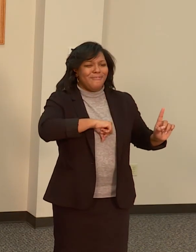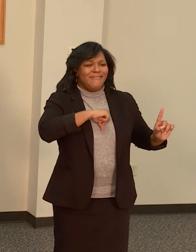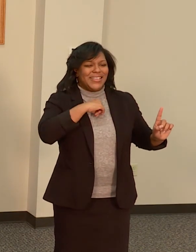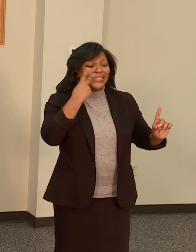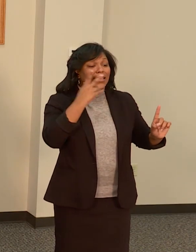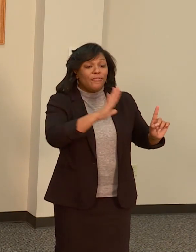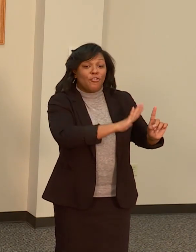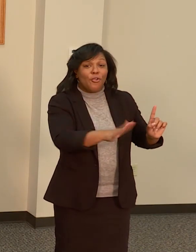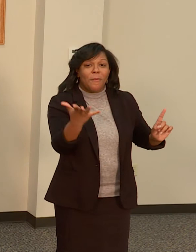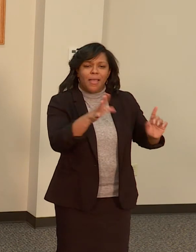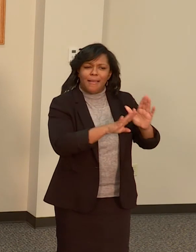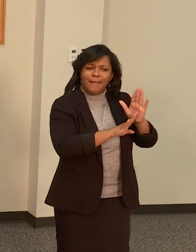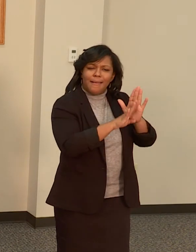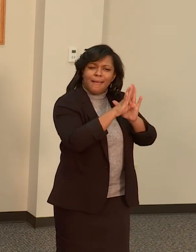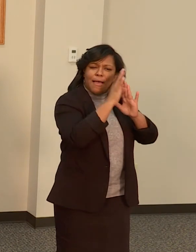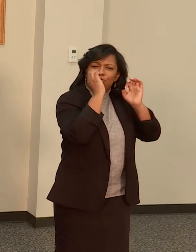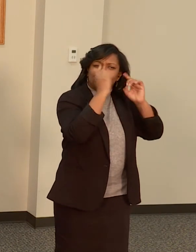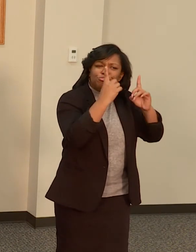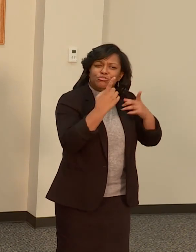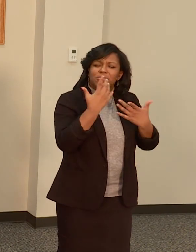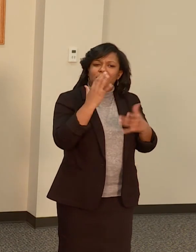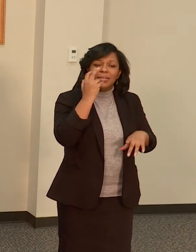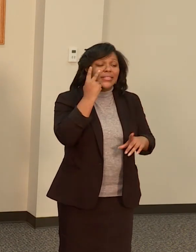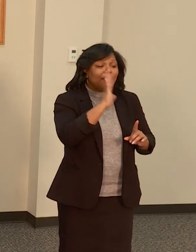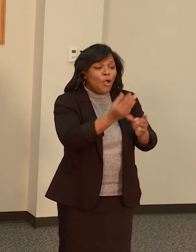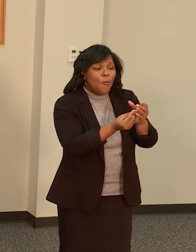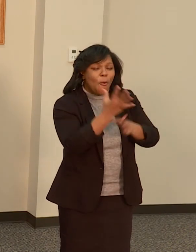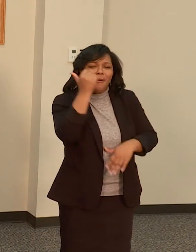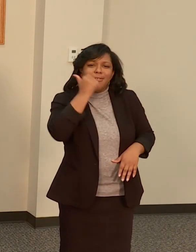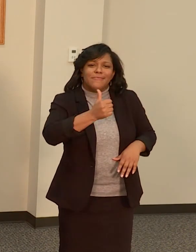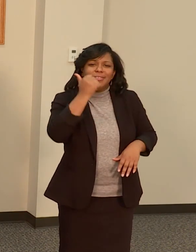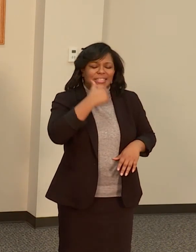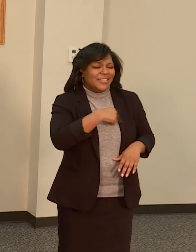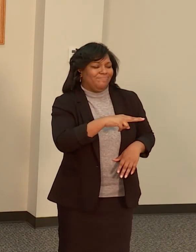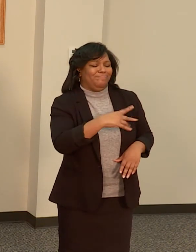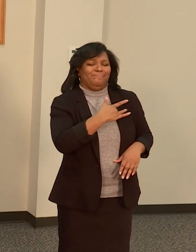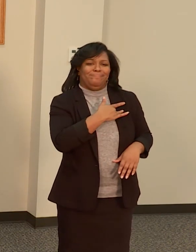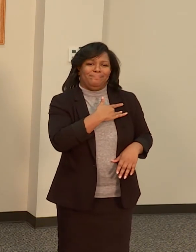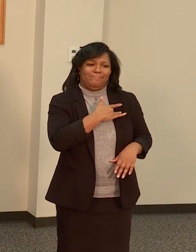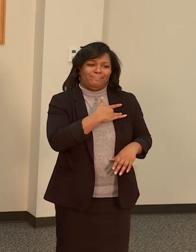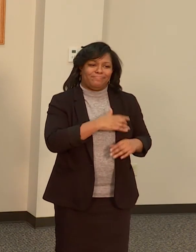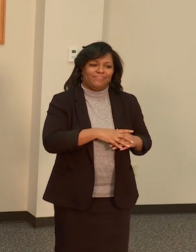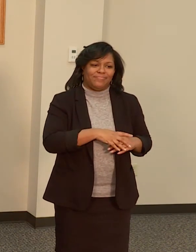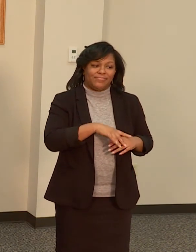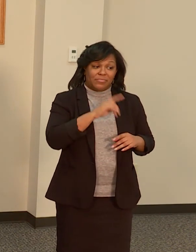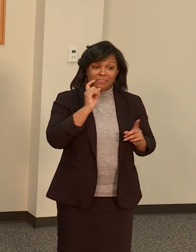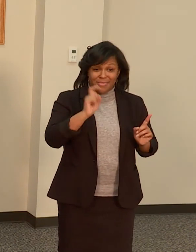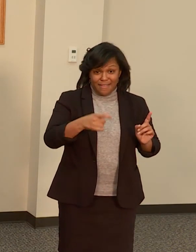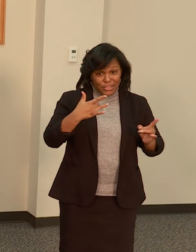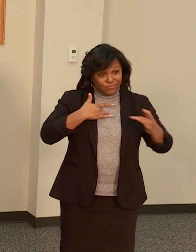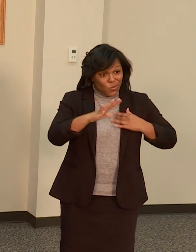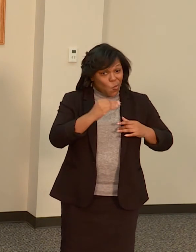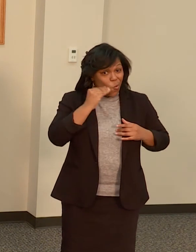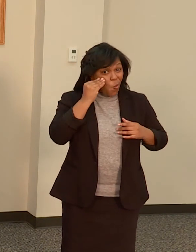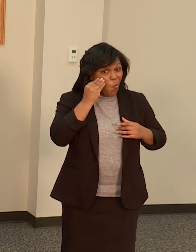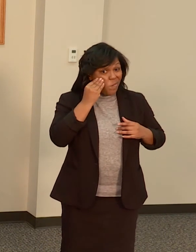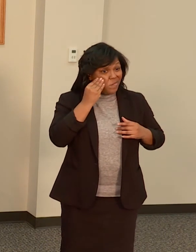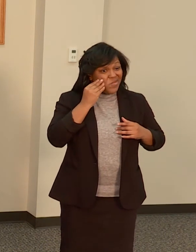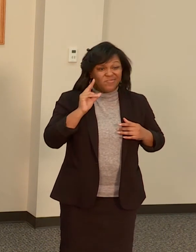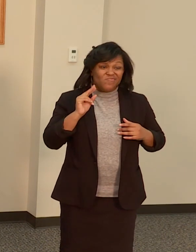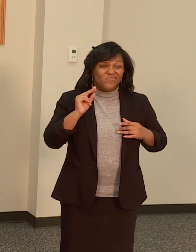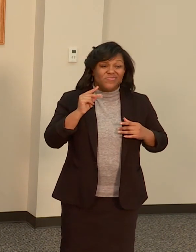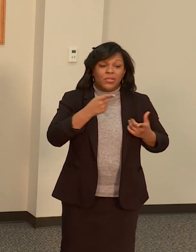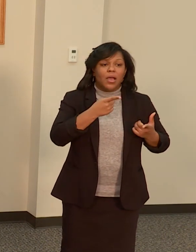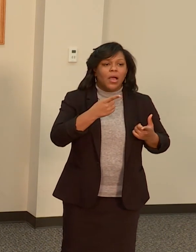amazing to watch them grow every day. They no longer have to worry about housing insecurity. They're more worried about going outside, being kids, playing their